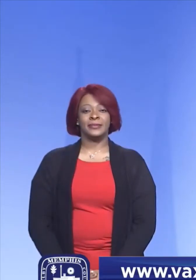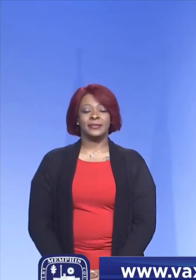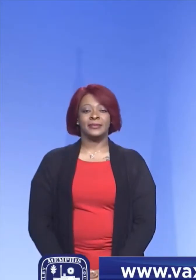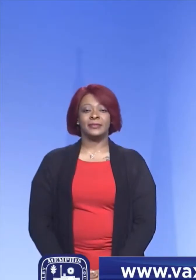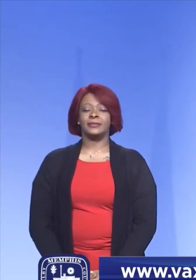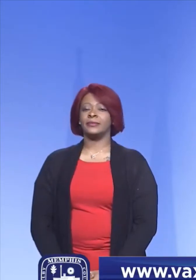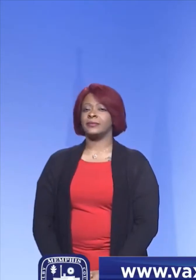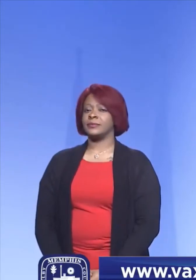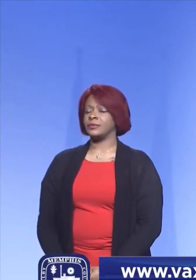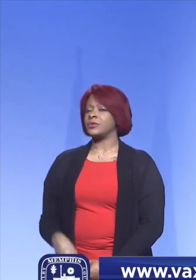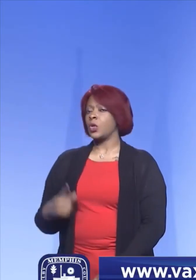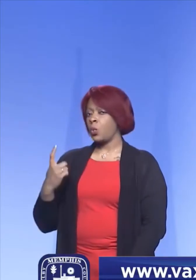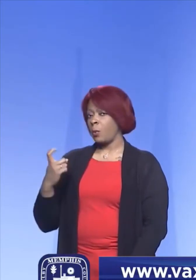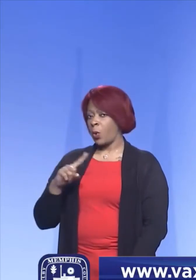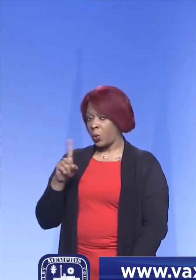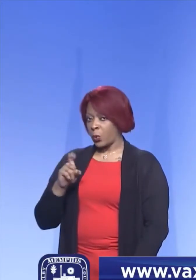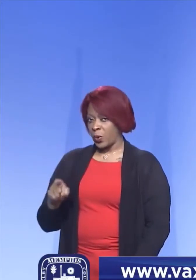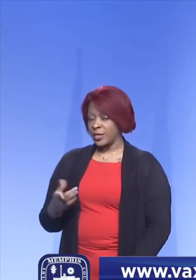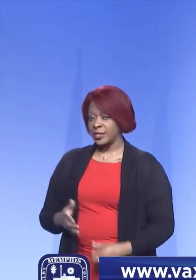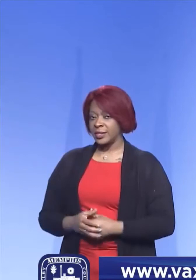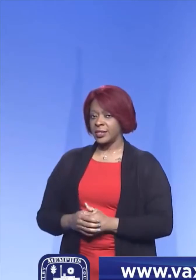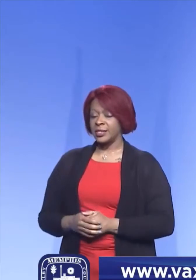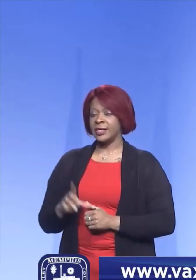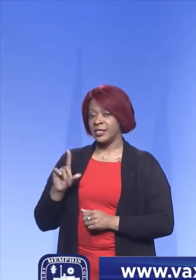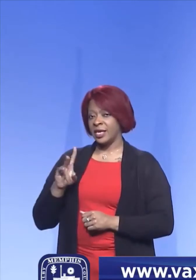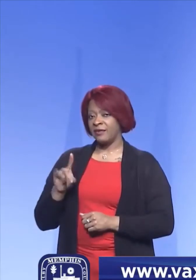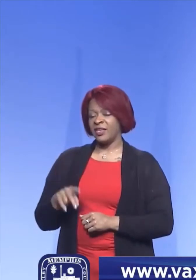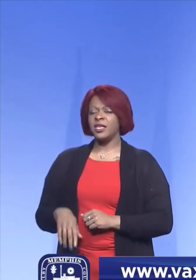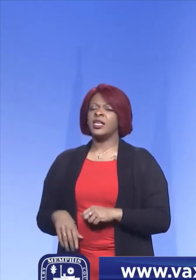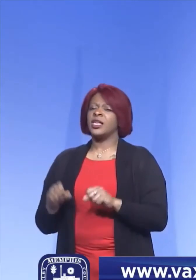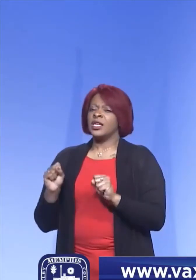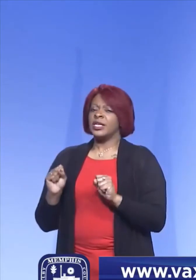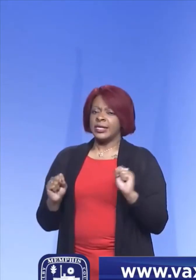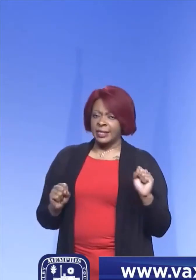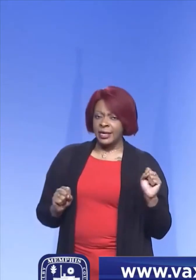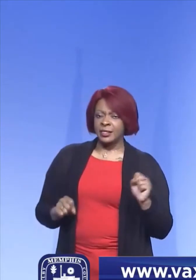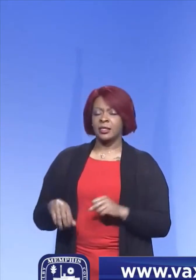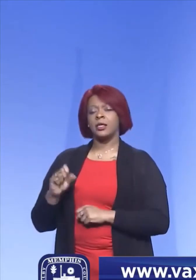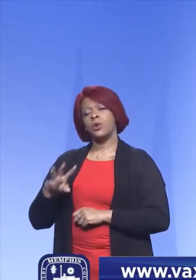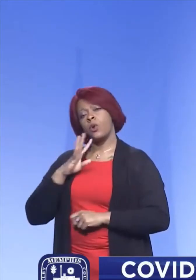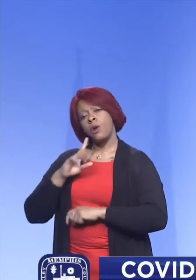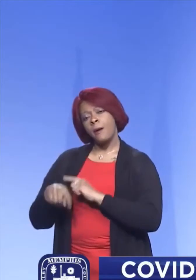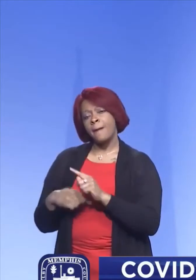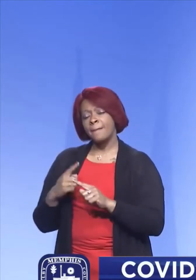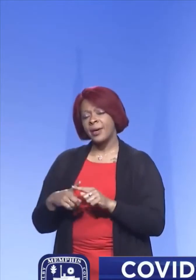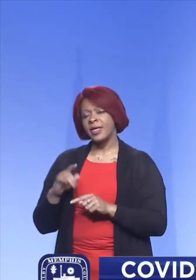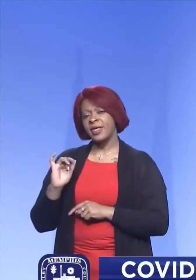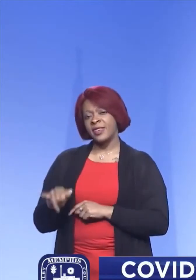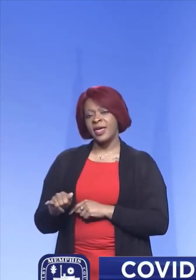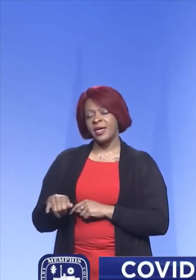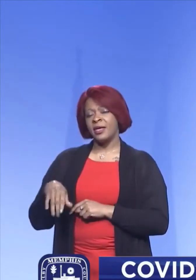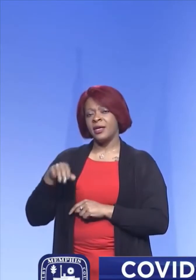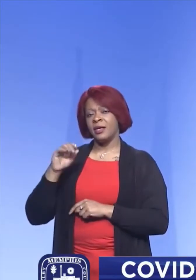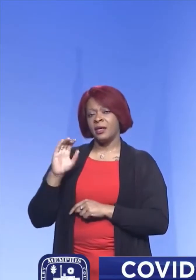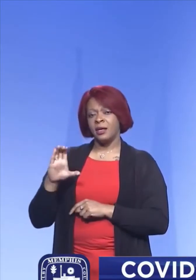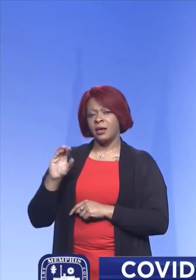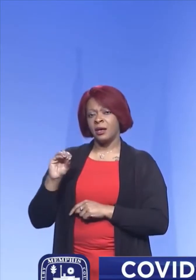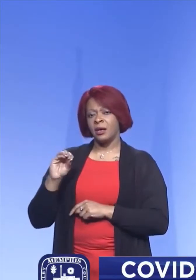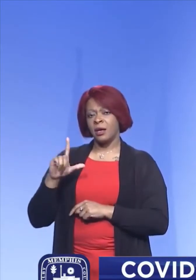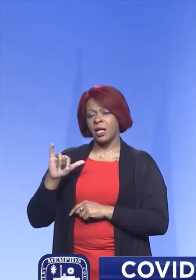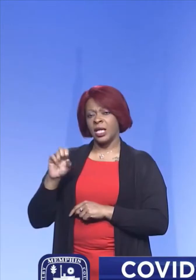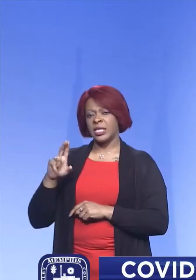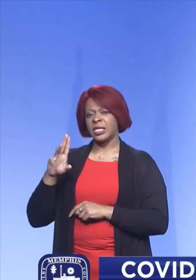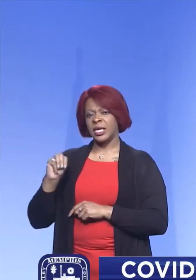May I ask one more question, David? Can you talk a little bit about the Coliseum and why that